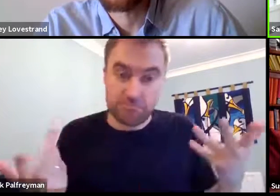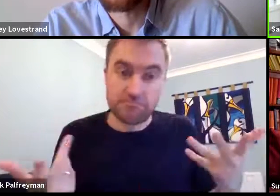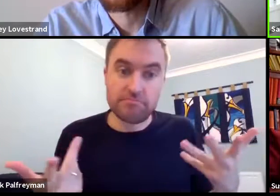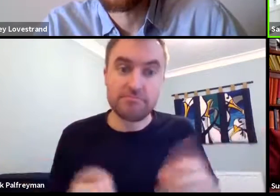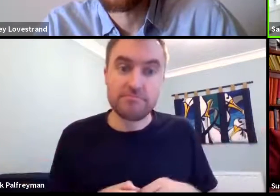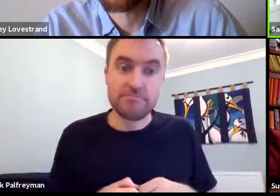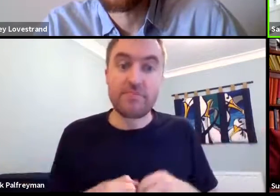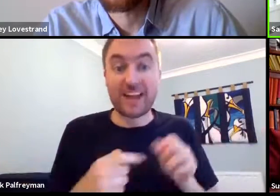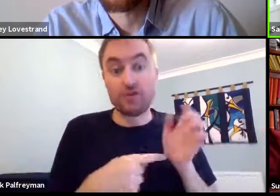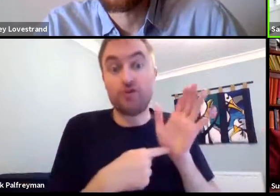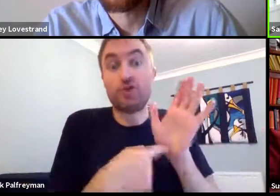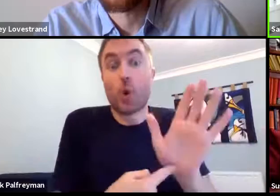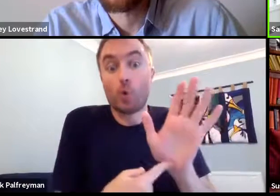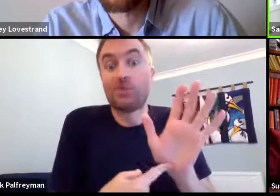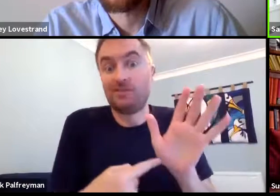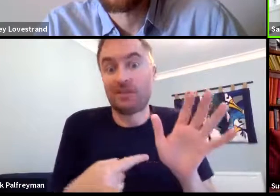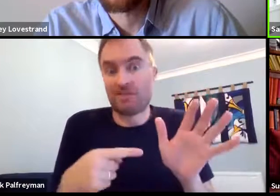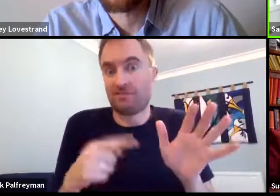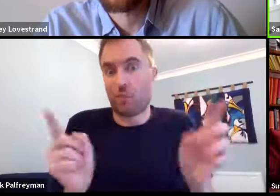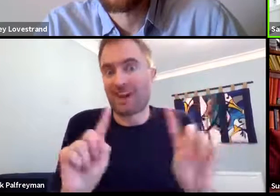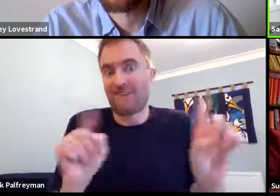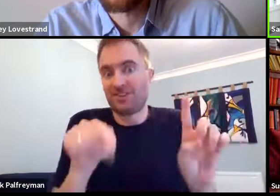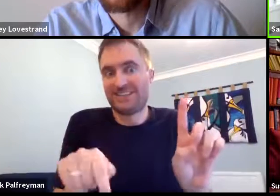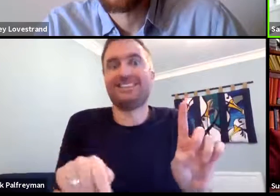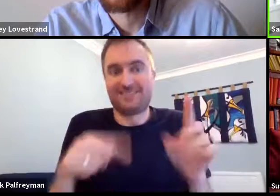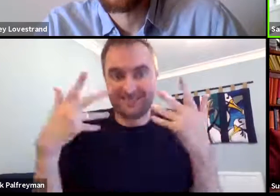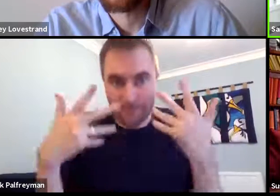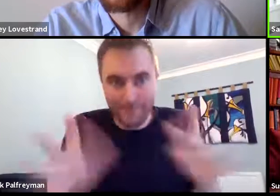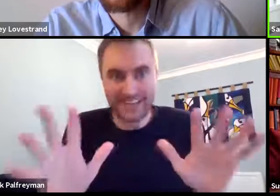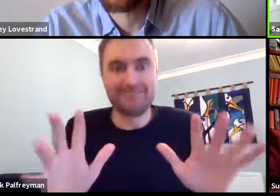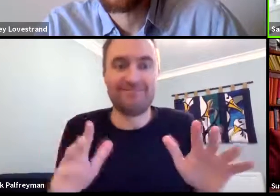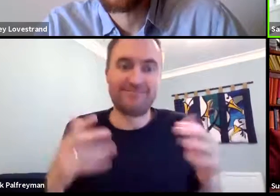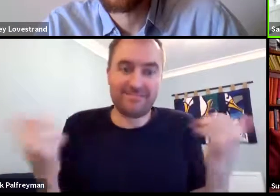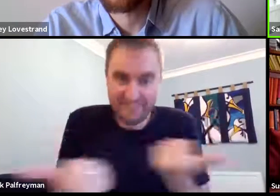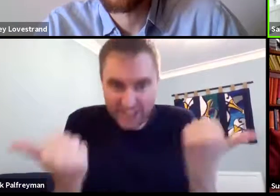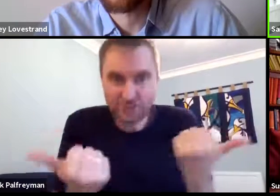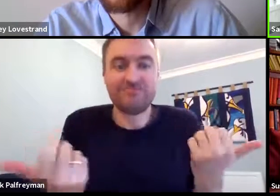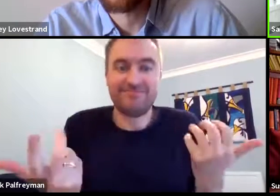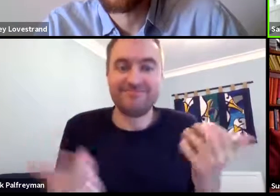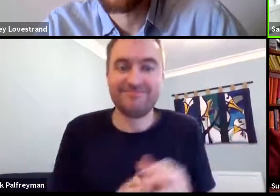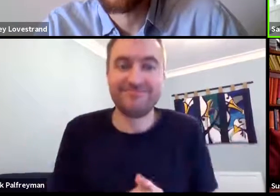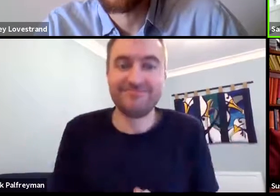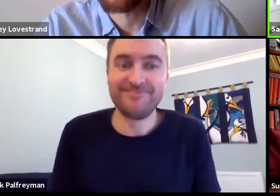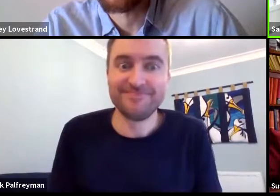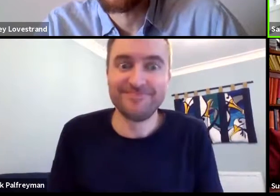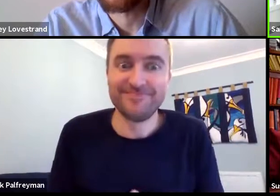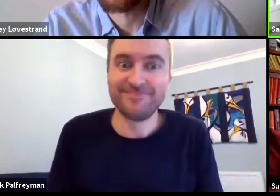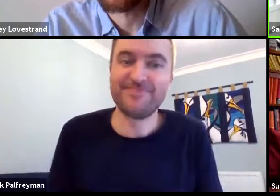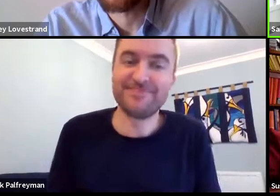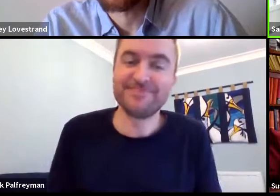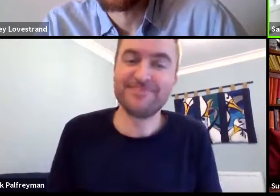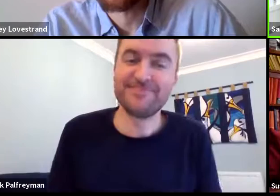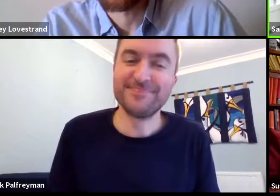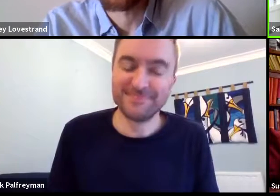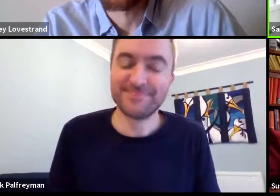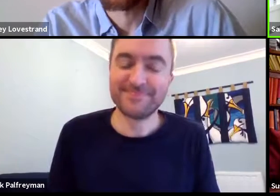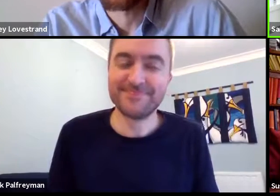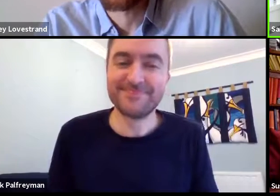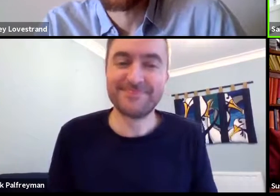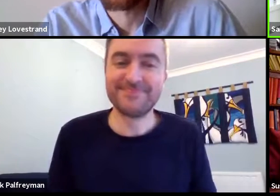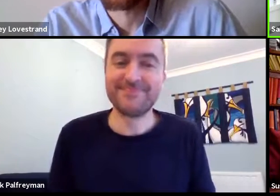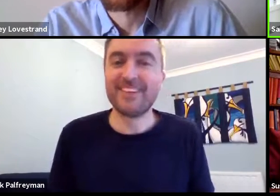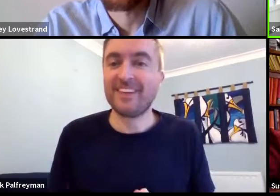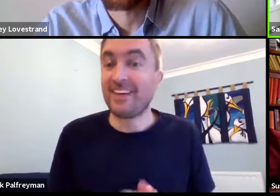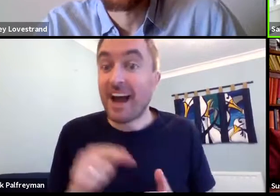well or pa and that shows whatever it is, has been completed, has completed.